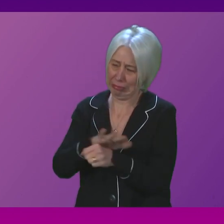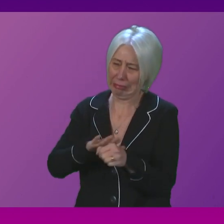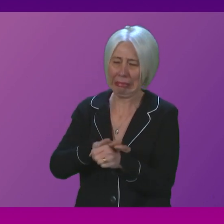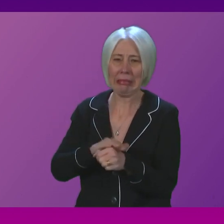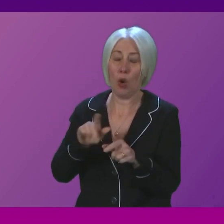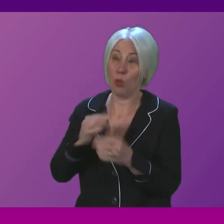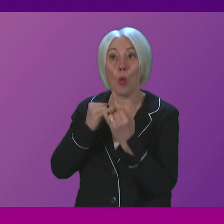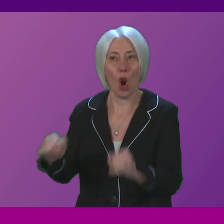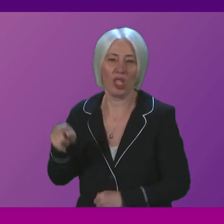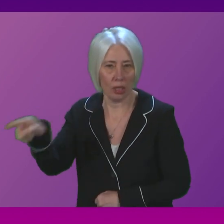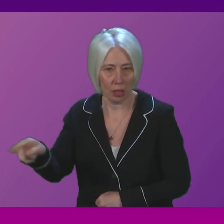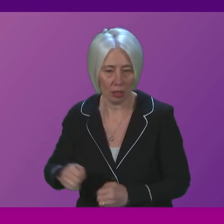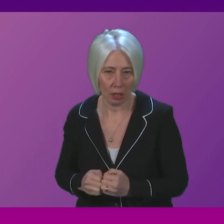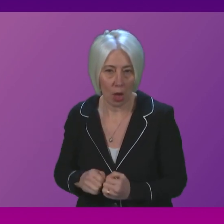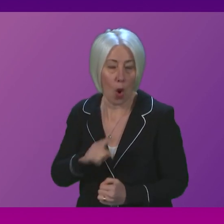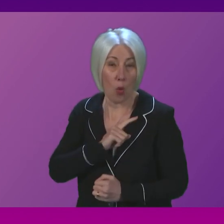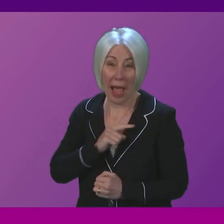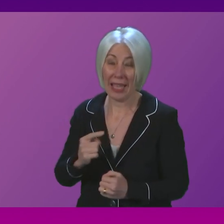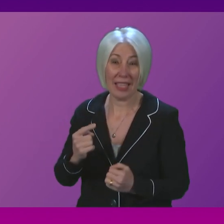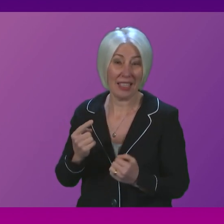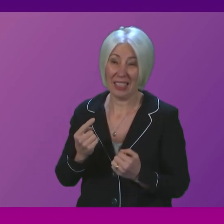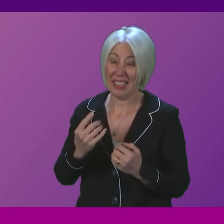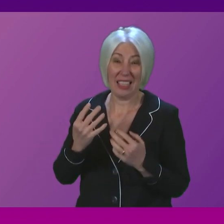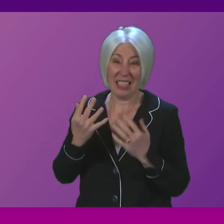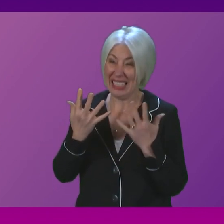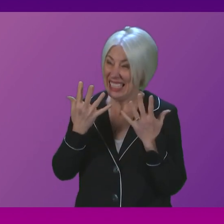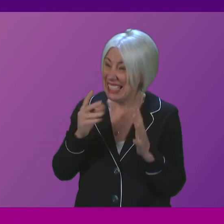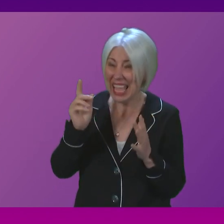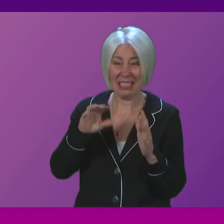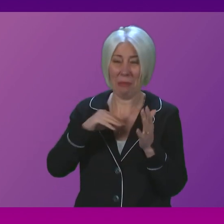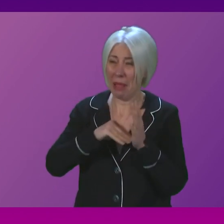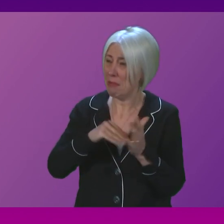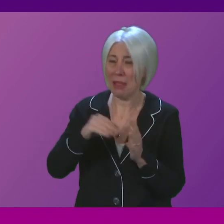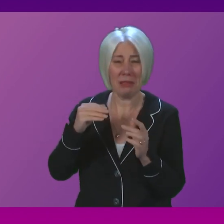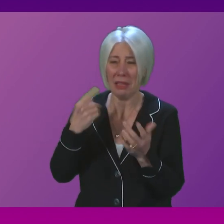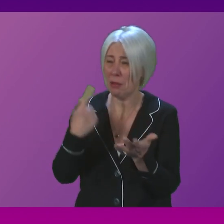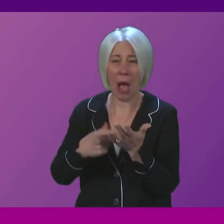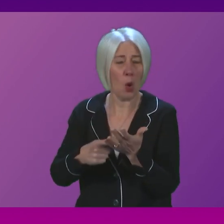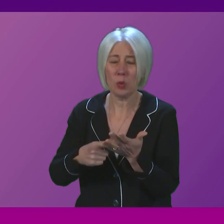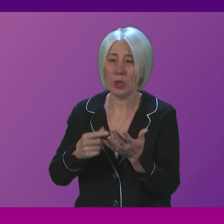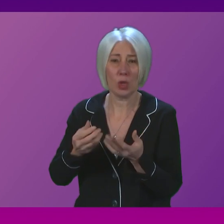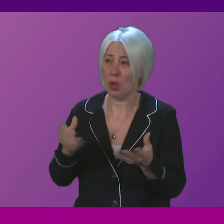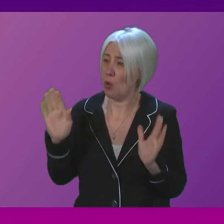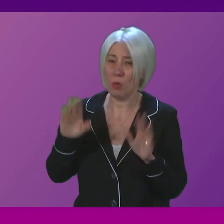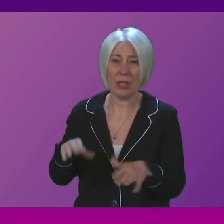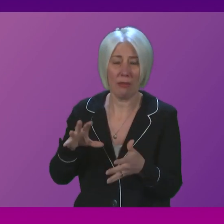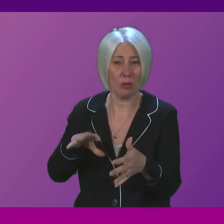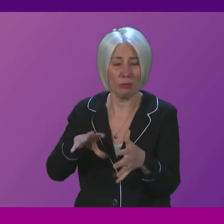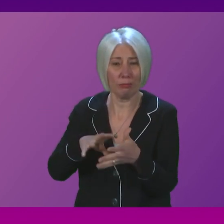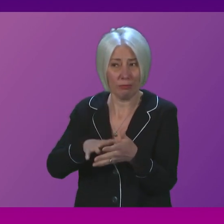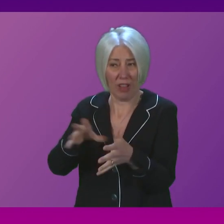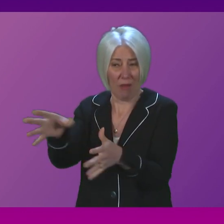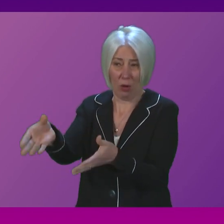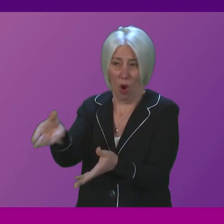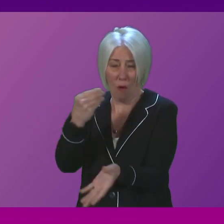even worse, because tens of millions of pounds, even more money, would be having to be taken out of